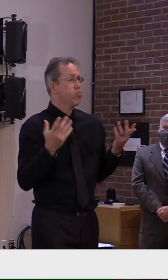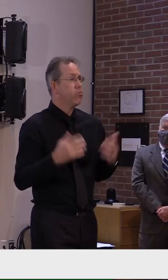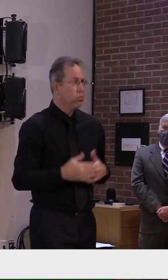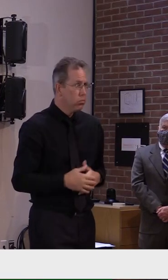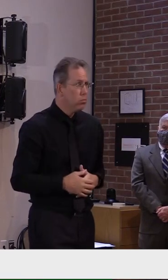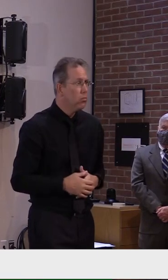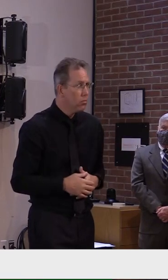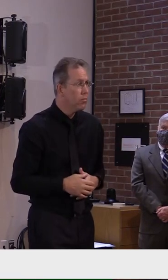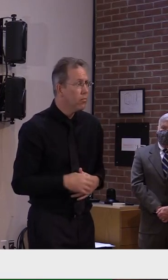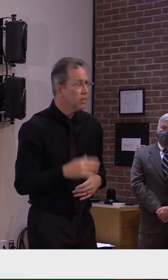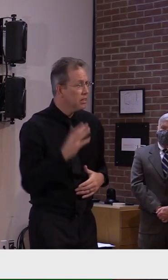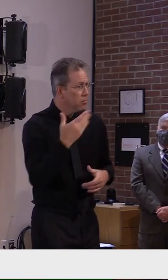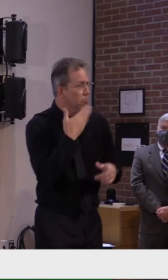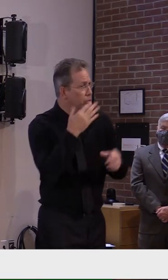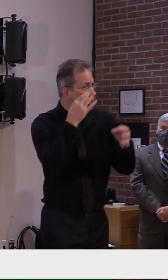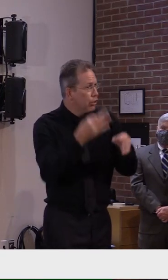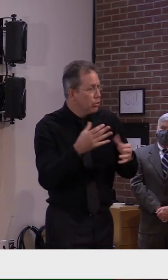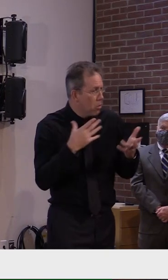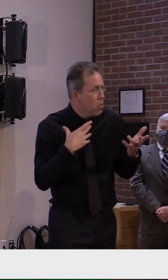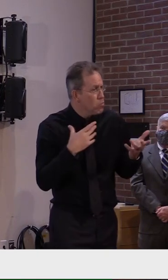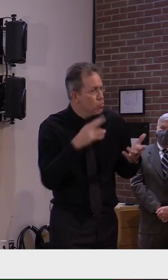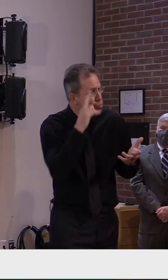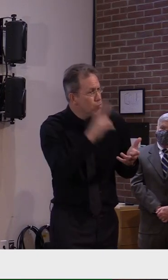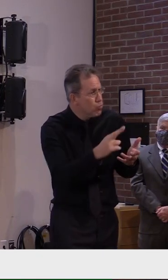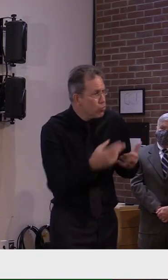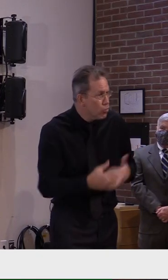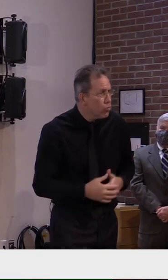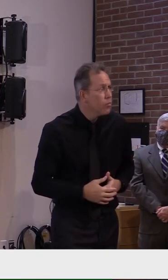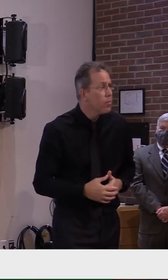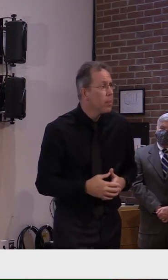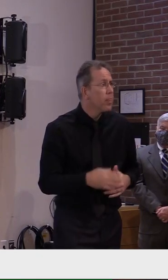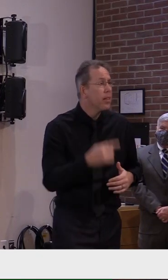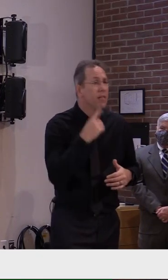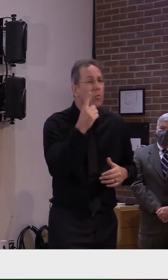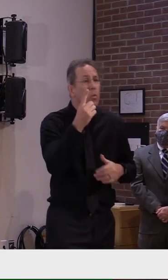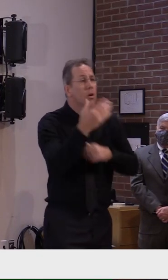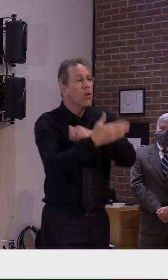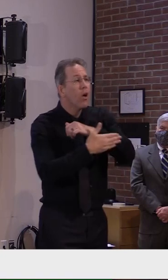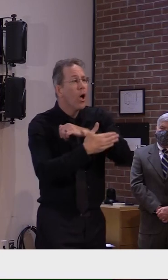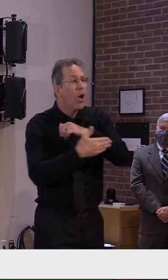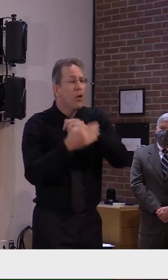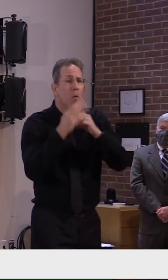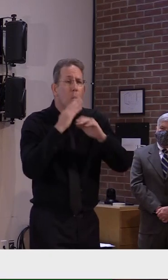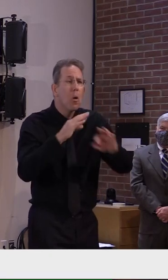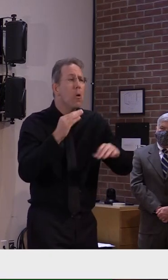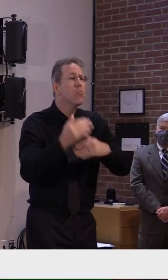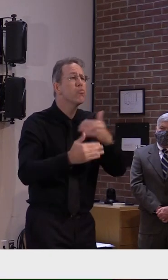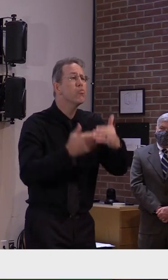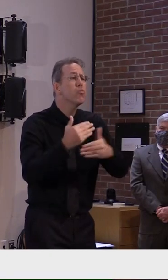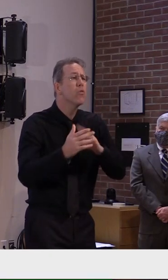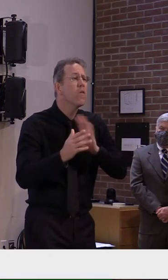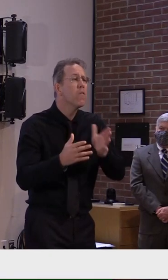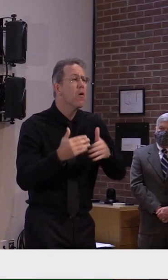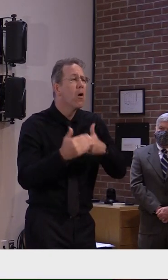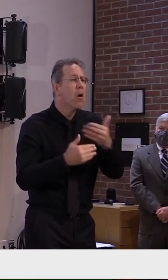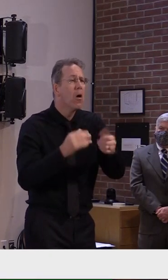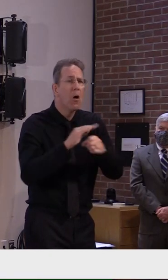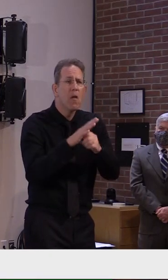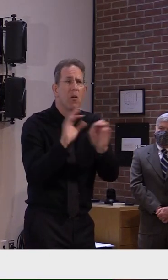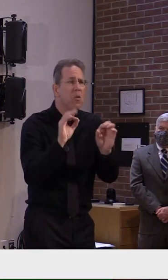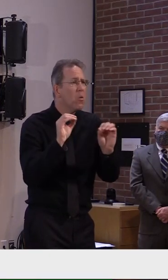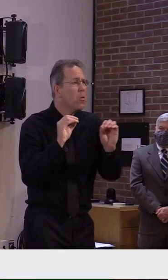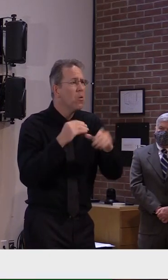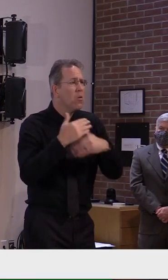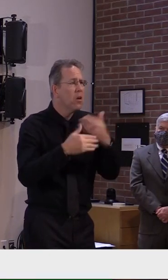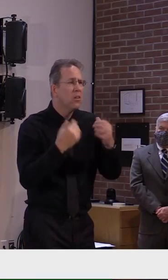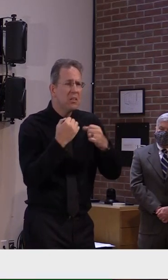but we wouldn't want, uh, counties with lesser activity to think they've kind of escaped it and they're off the hook. That's the take-home